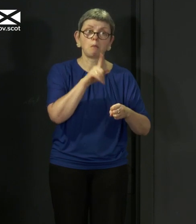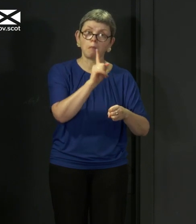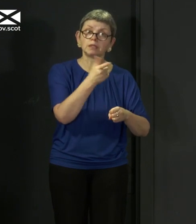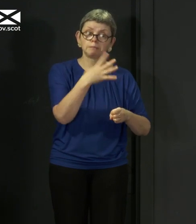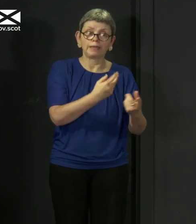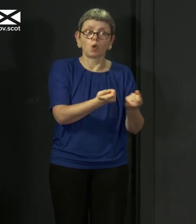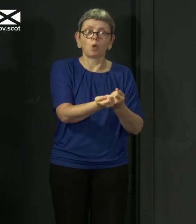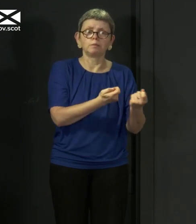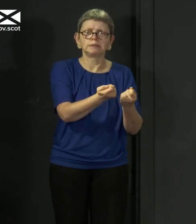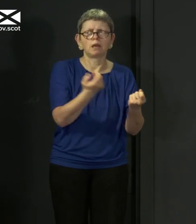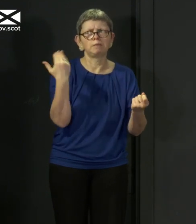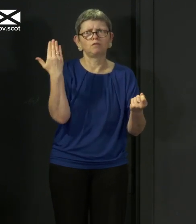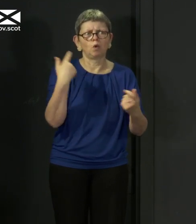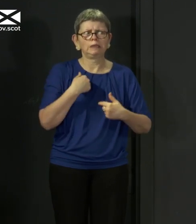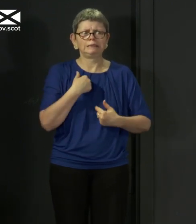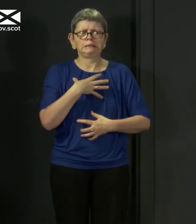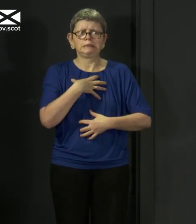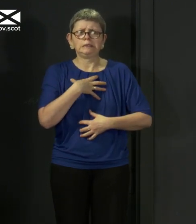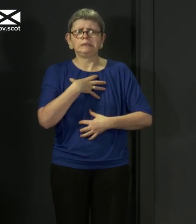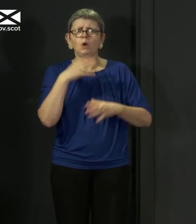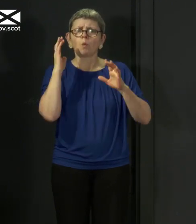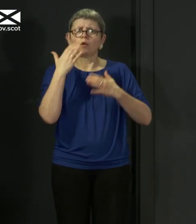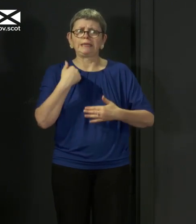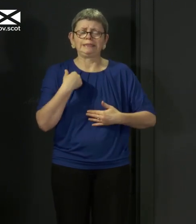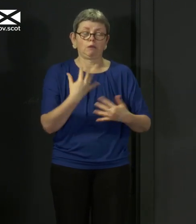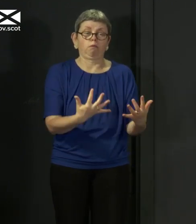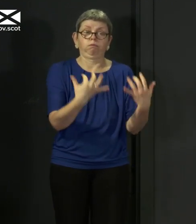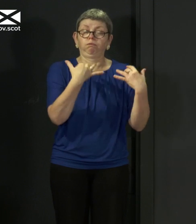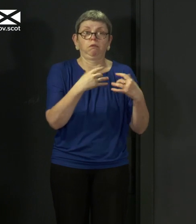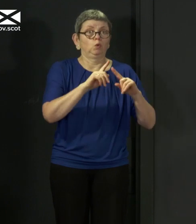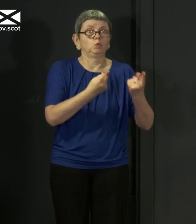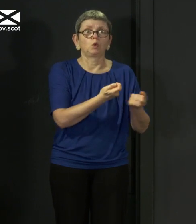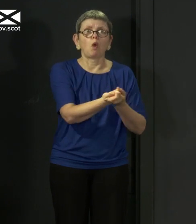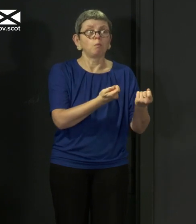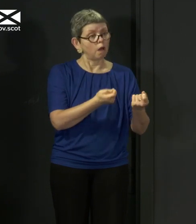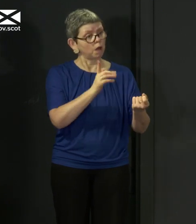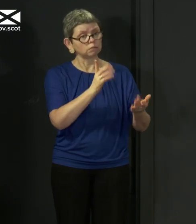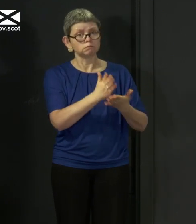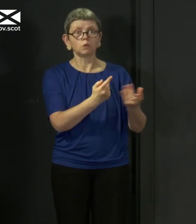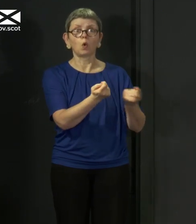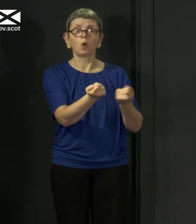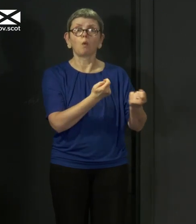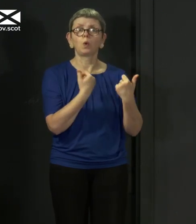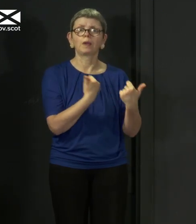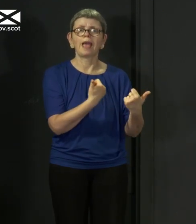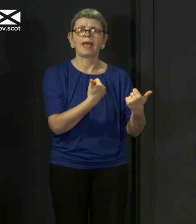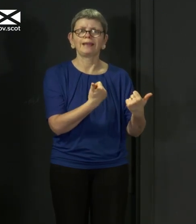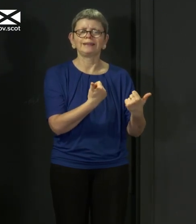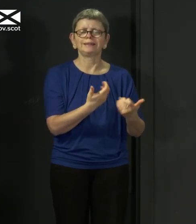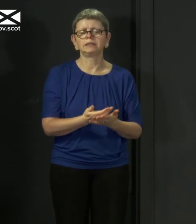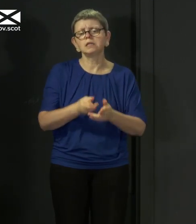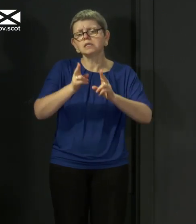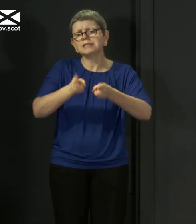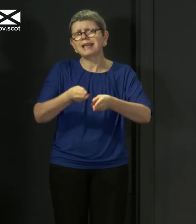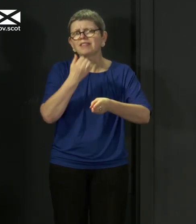a few weeks ago we really feared that it might be. Of course, we are not yet seeing a definite fall in the number of people who are dying